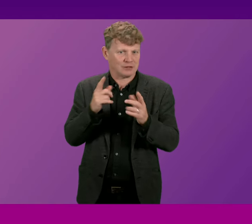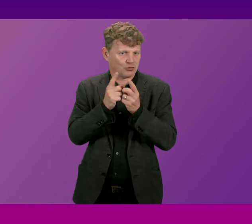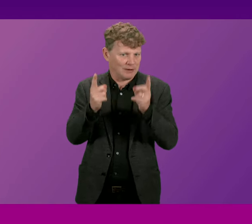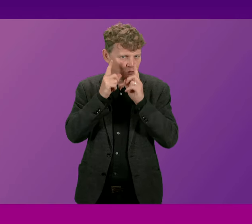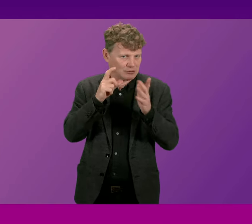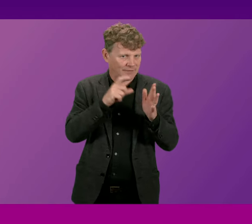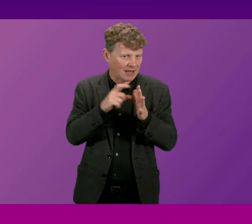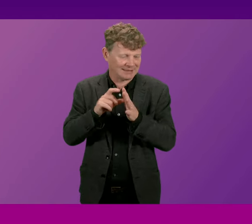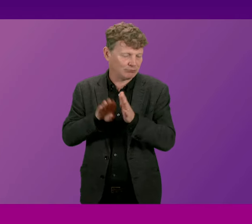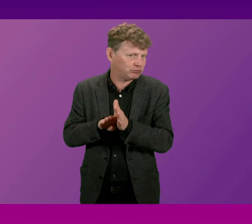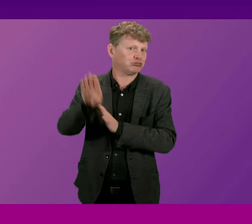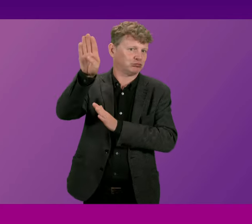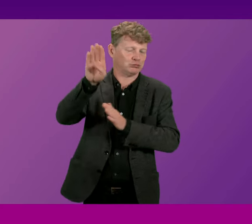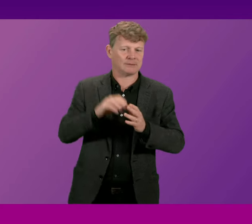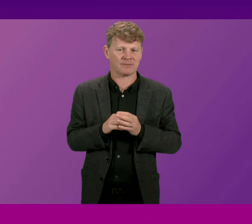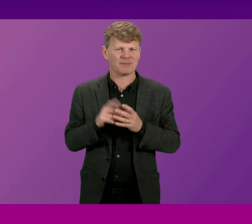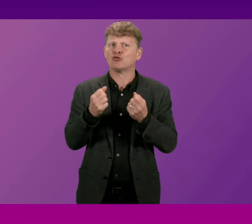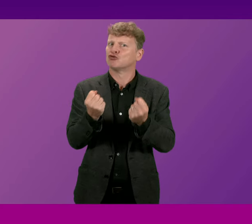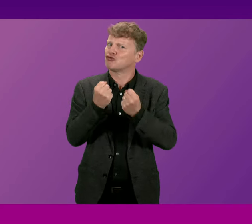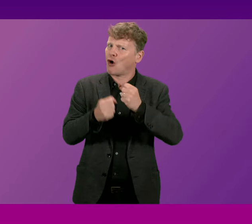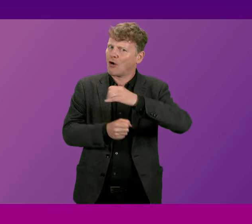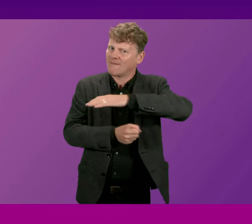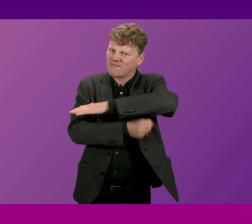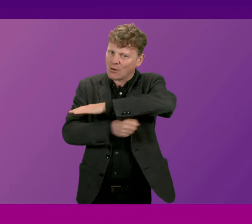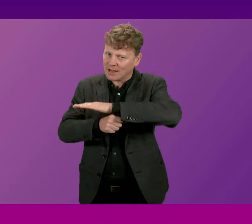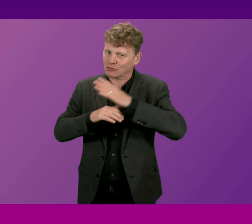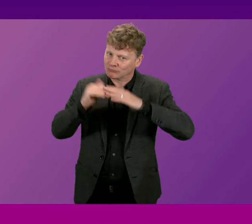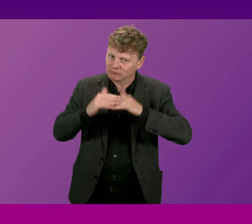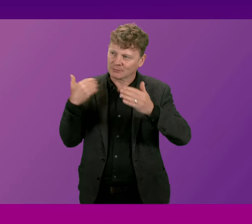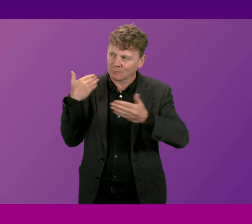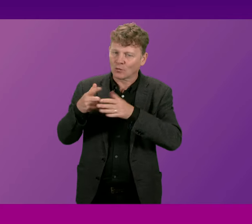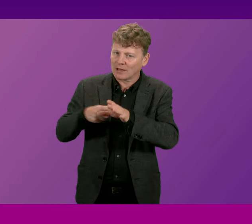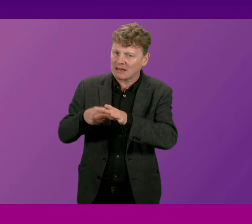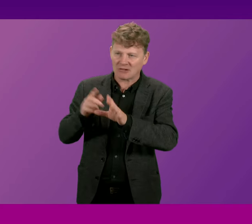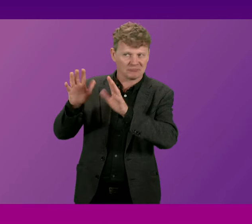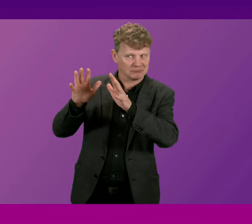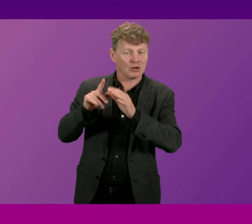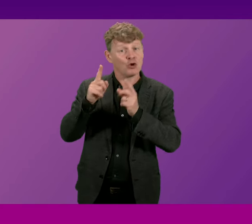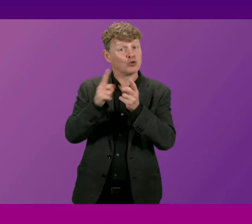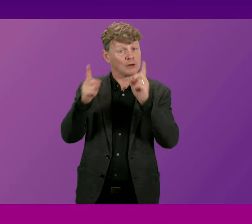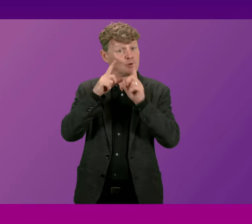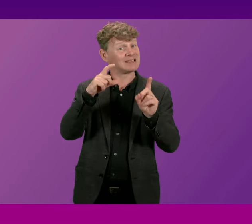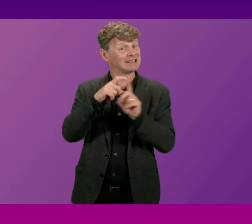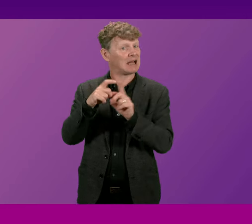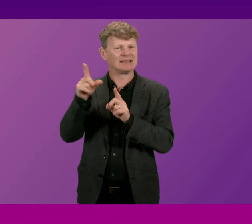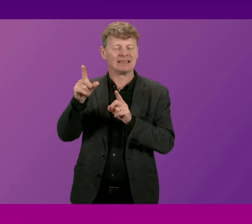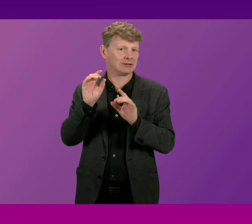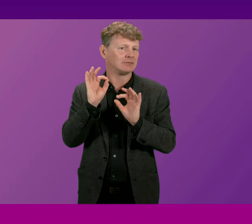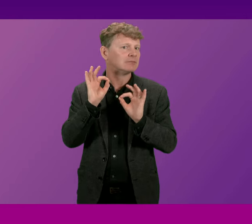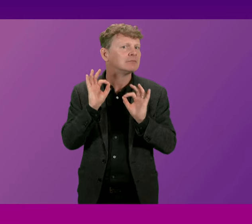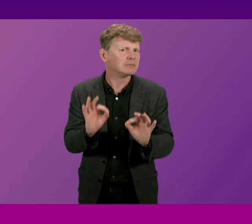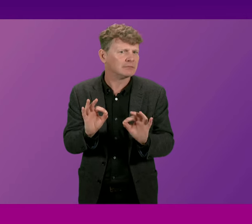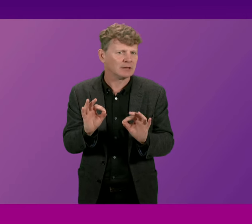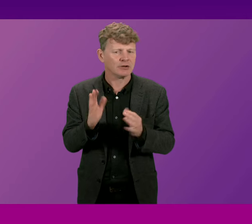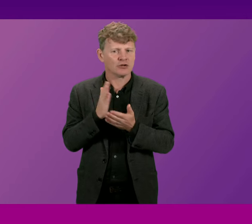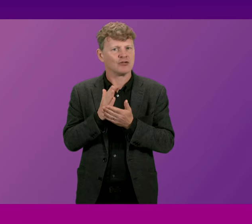built on very strong foundations over many years so the University of Dundee has captured a significant